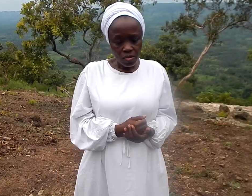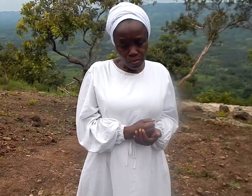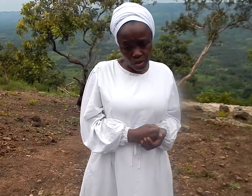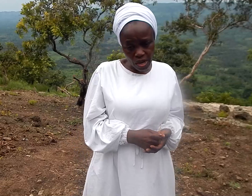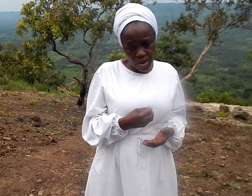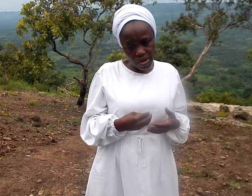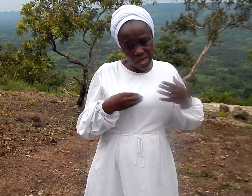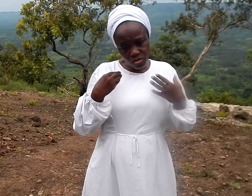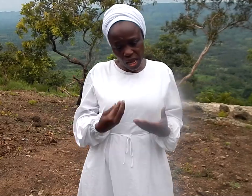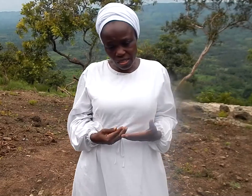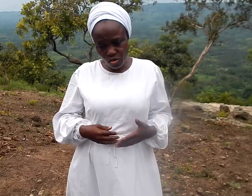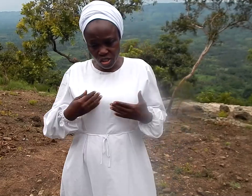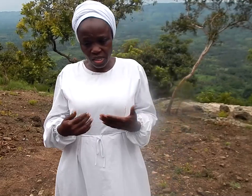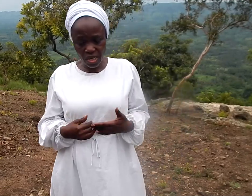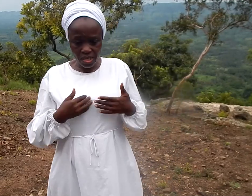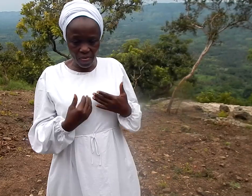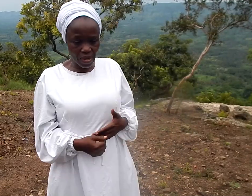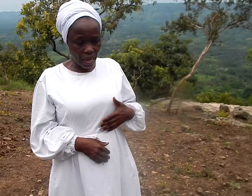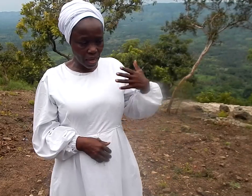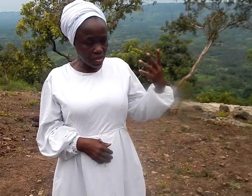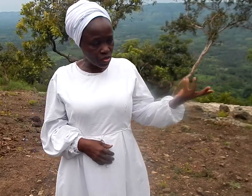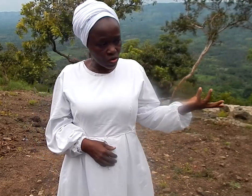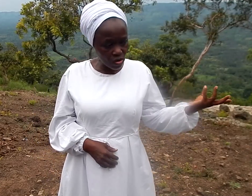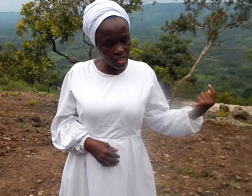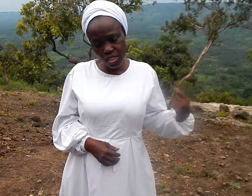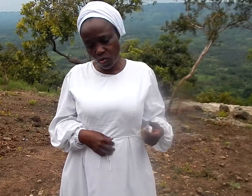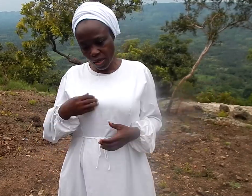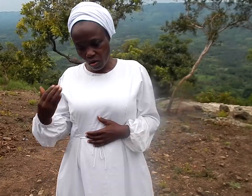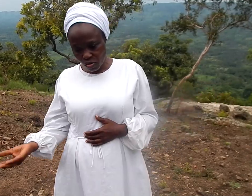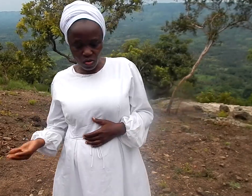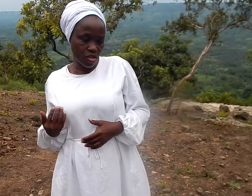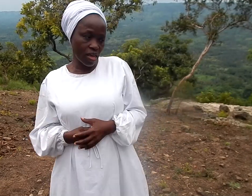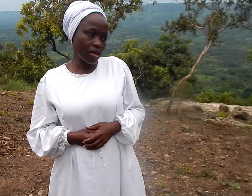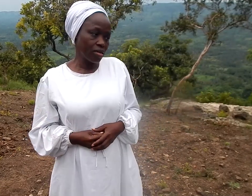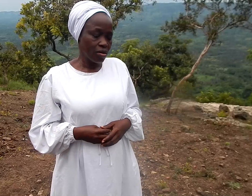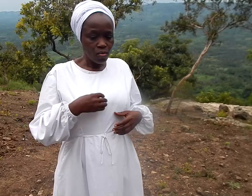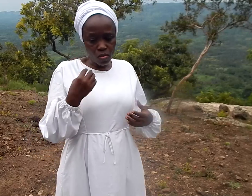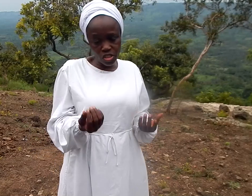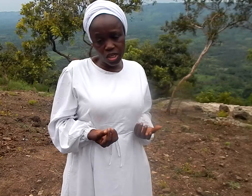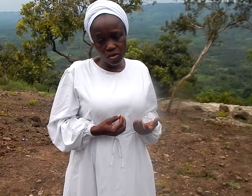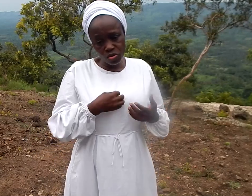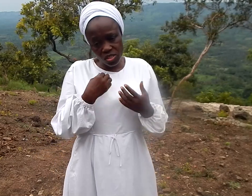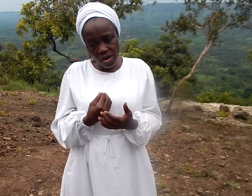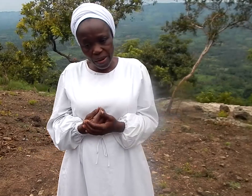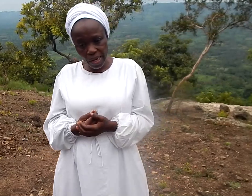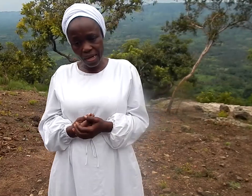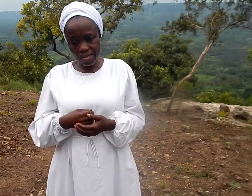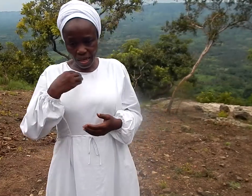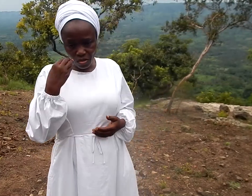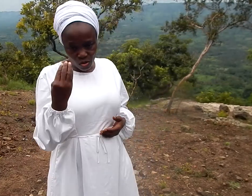I can see you then, as you can see, you are the the hospital. I the one here, you